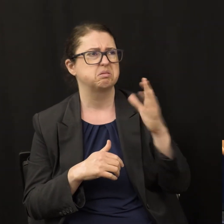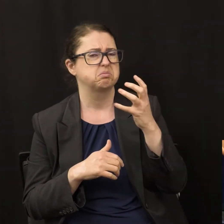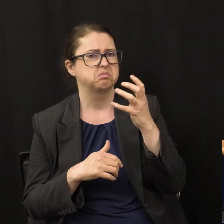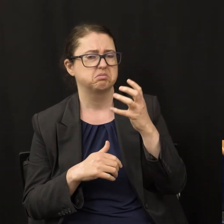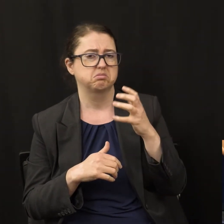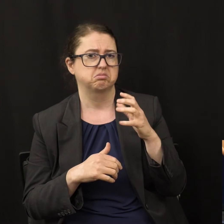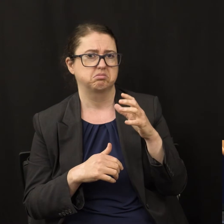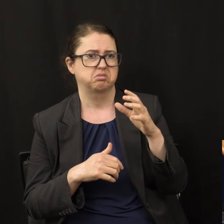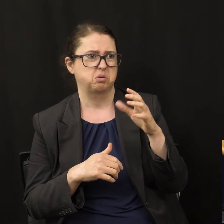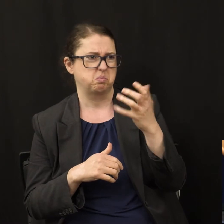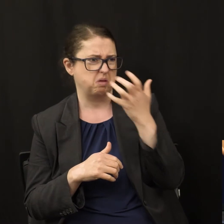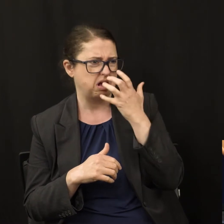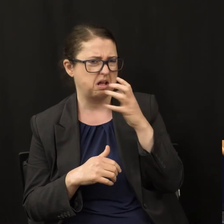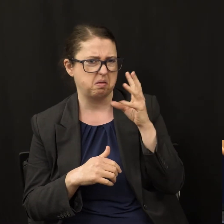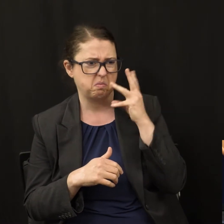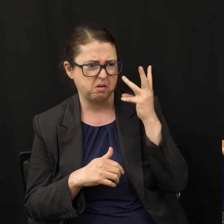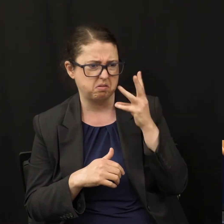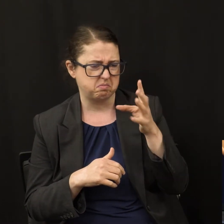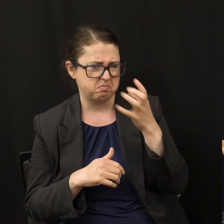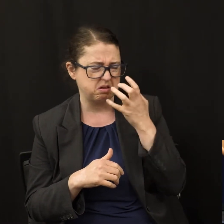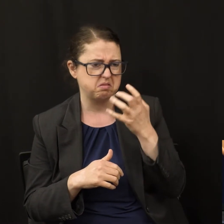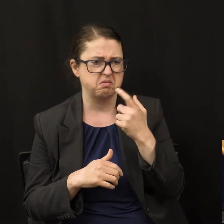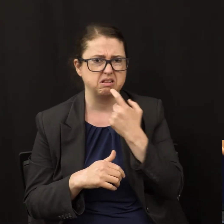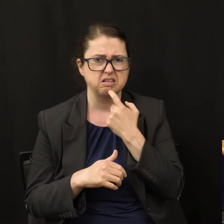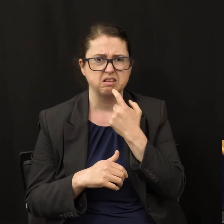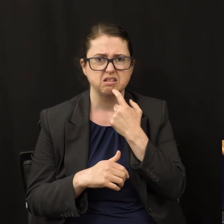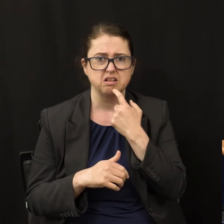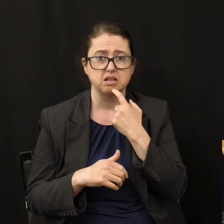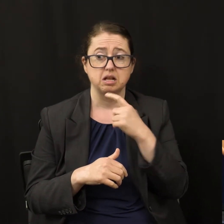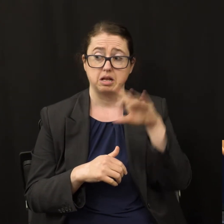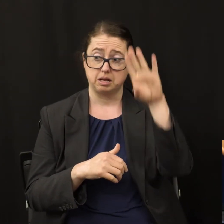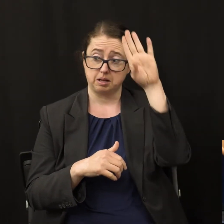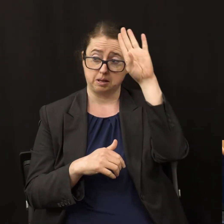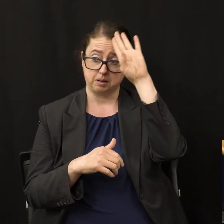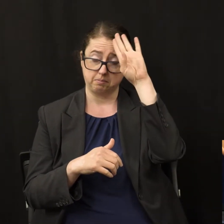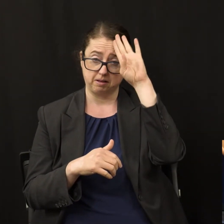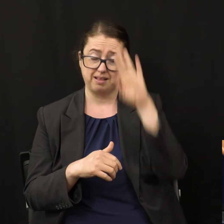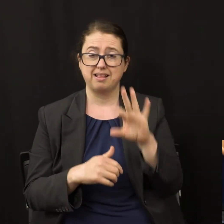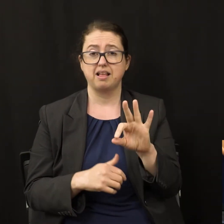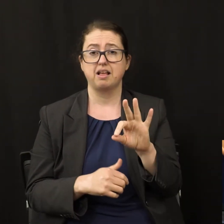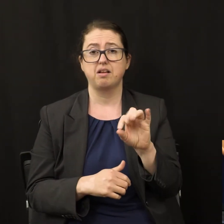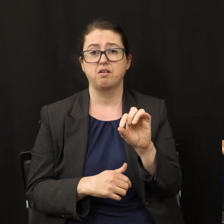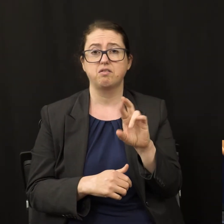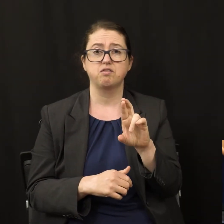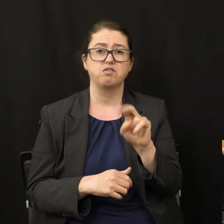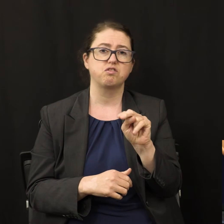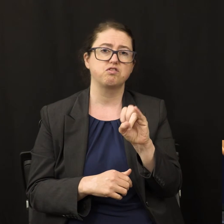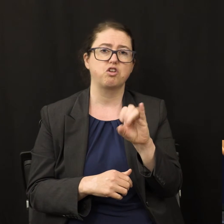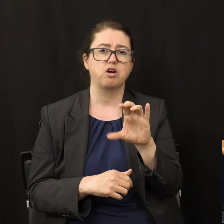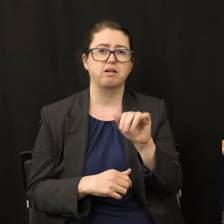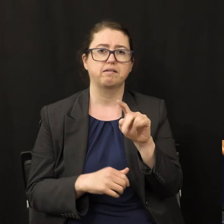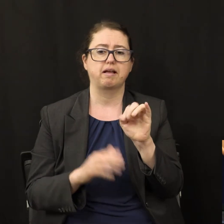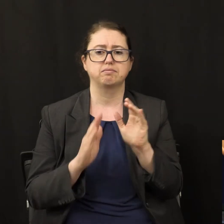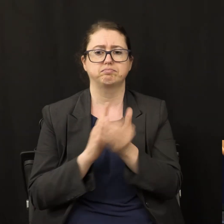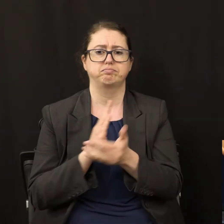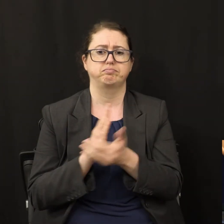What does a prophecy mean when it says that Babylon fornicates with the kings of the earth? Who is the beast?